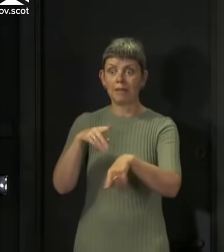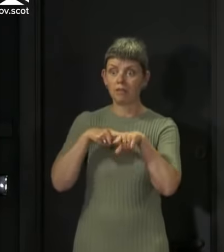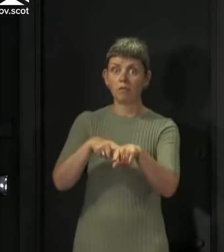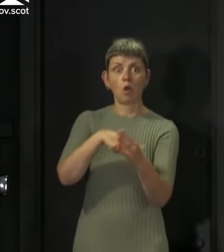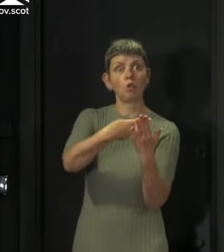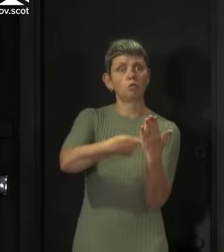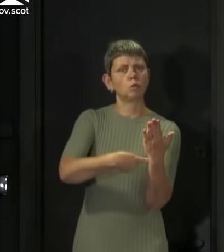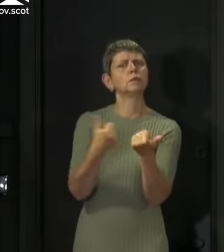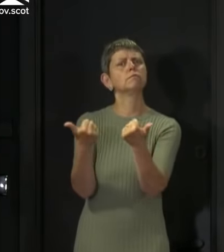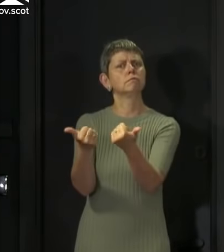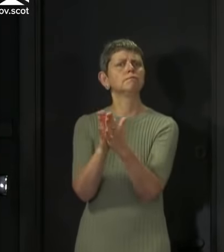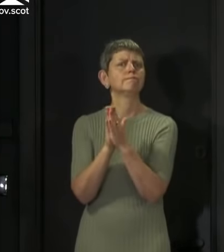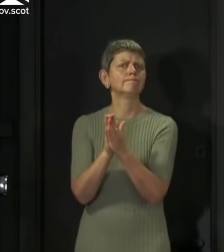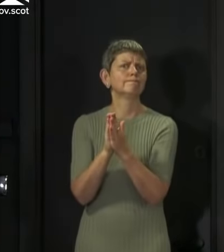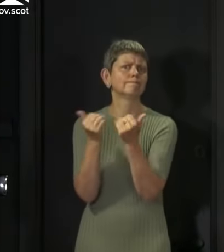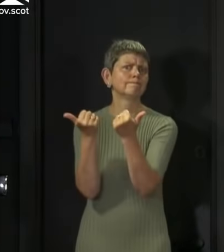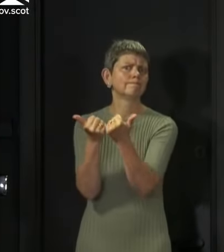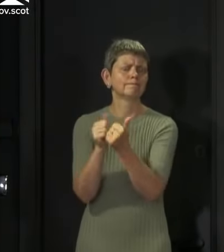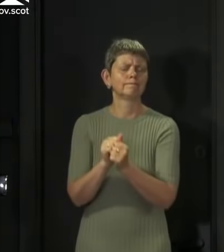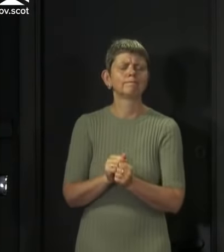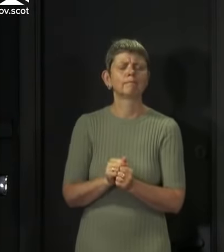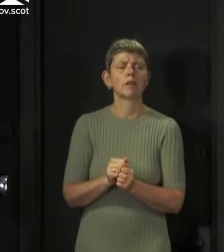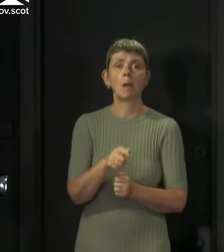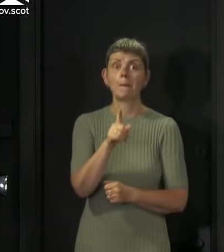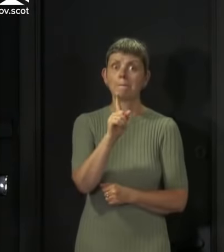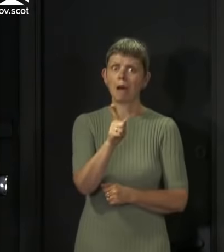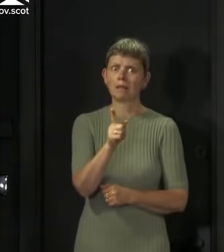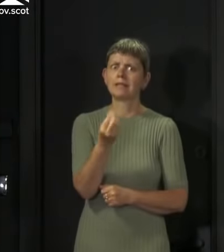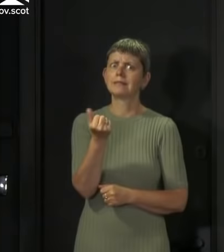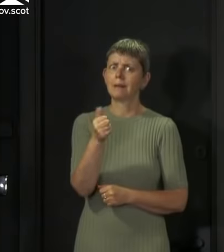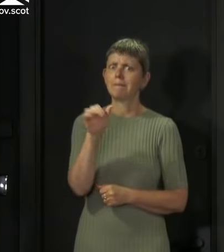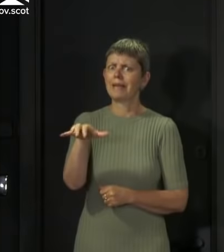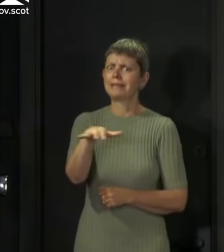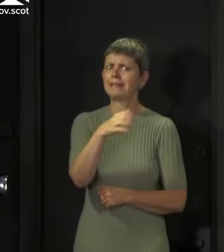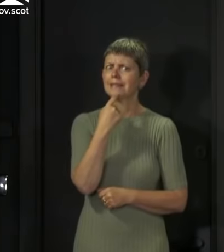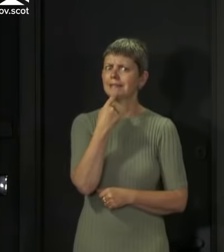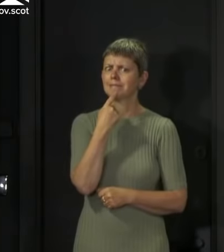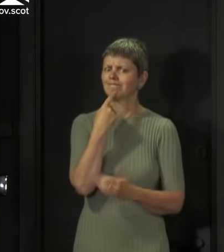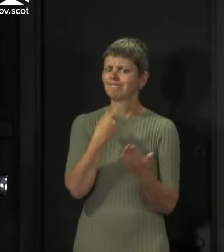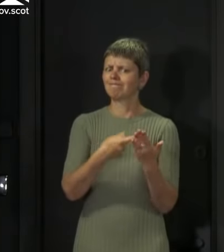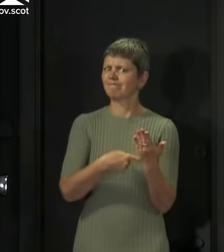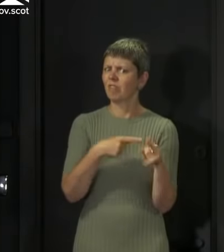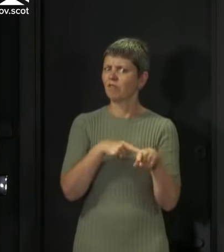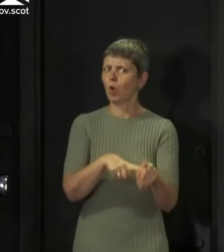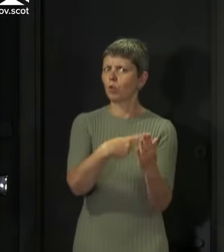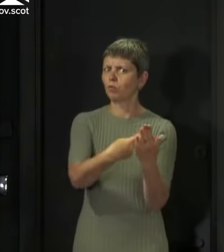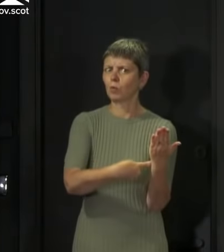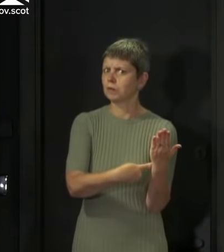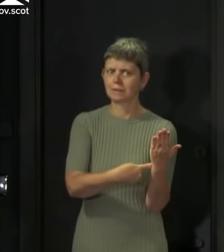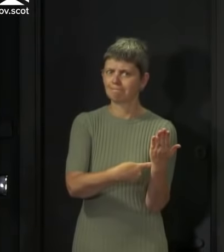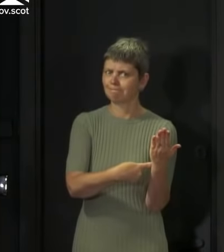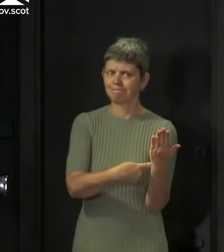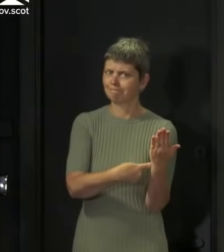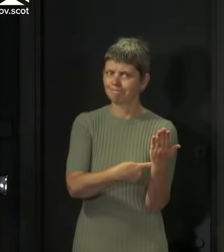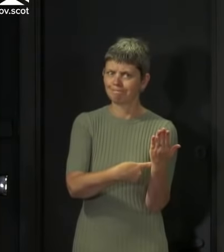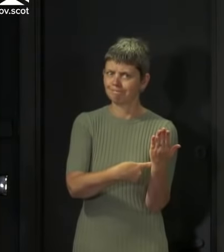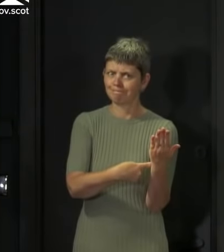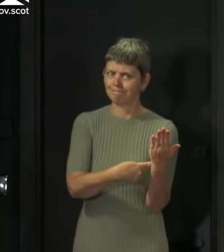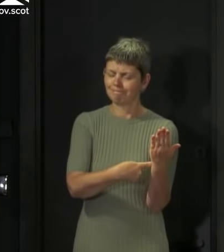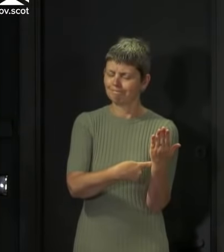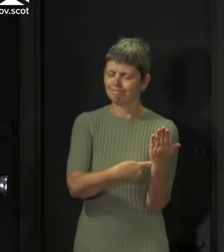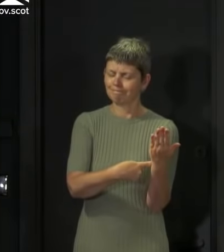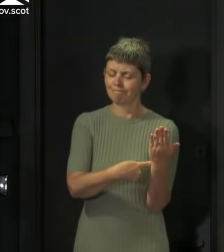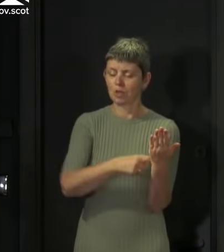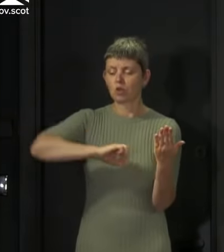grateful to them for that. But it's also clear that there are some businesses where that has not been the case. The government is